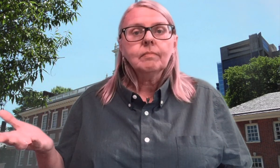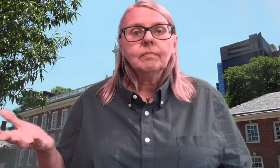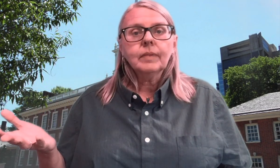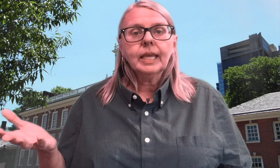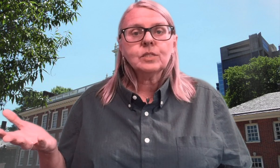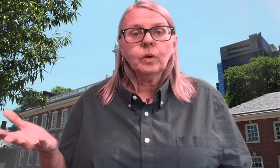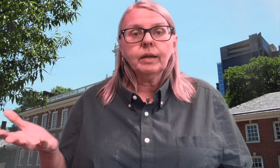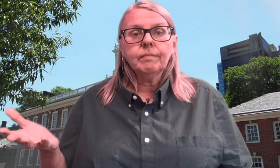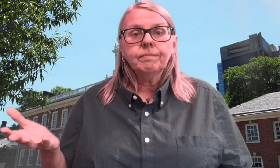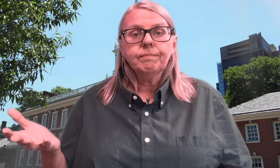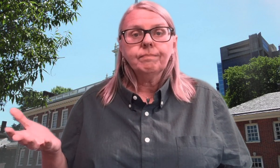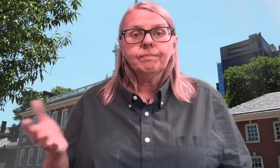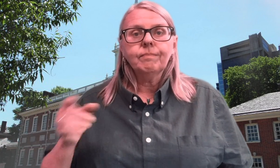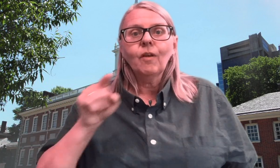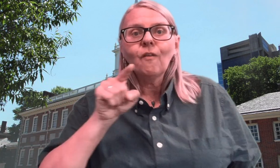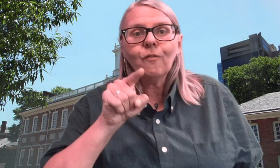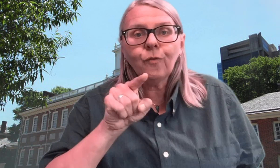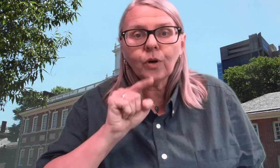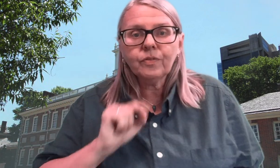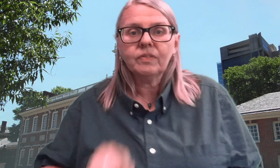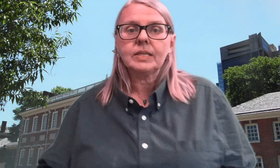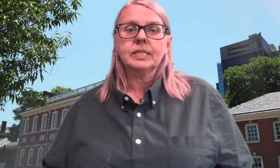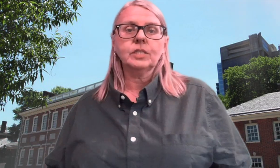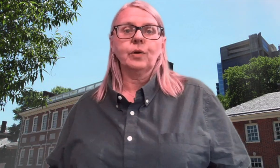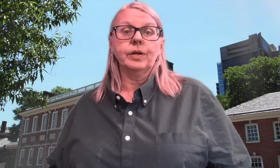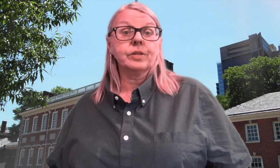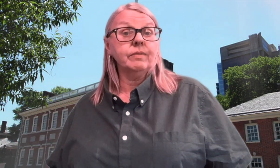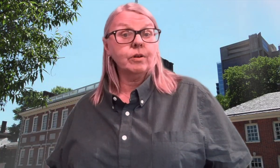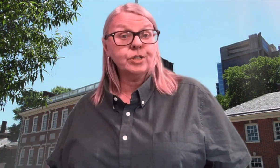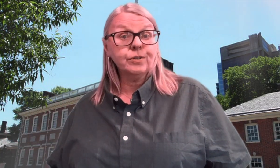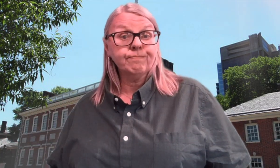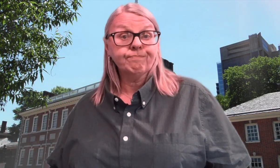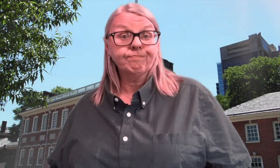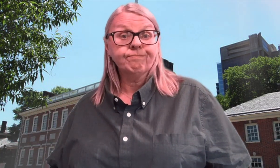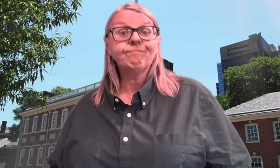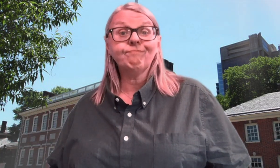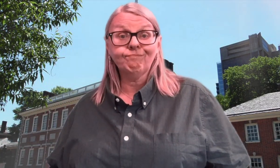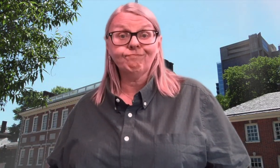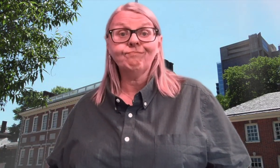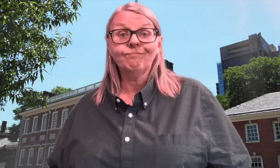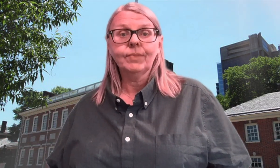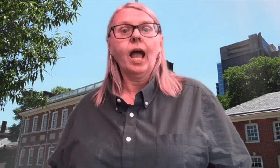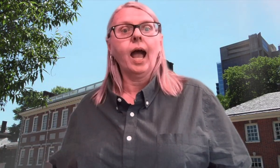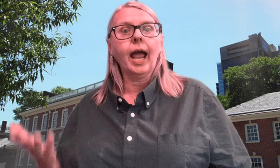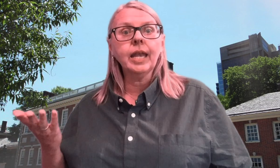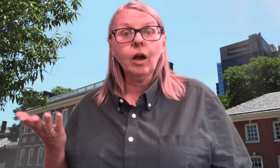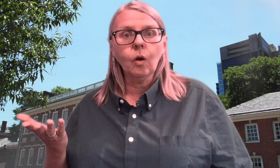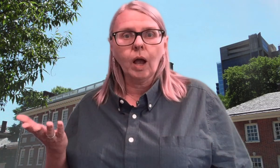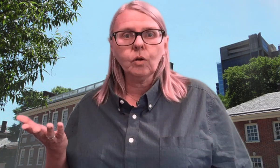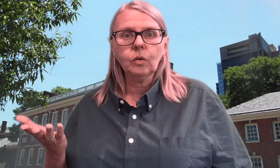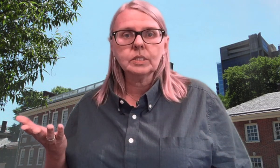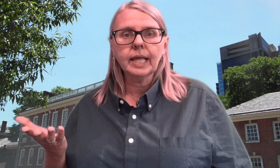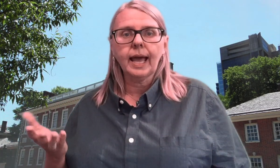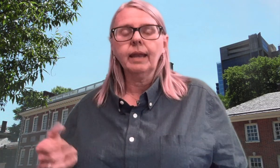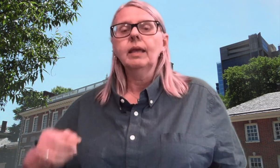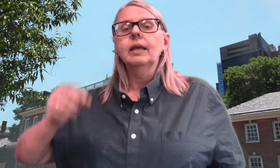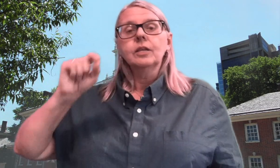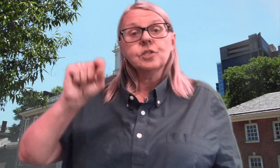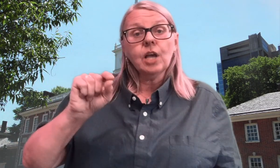Guess what? Fourth, fifth, and sixth graders can vote too. Mm-hmm. I know. How cool is that? So